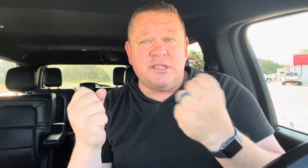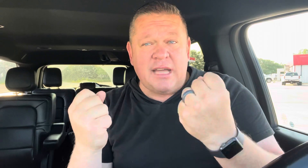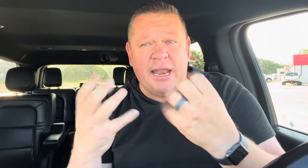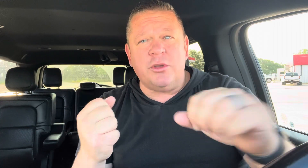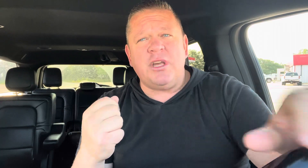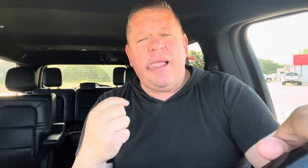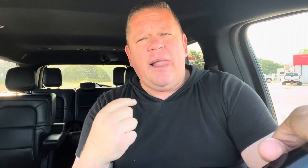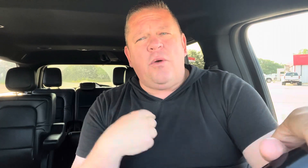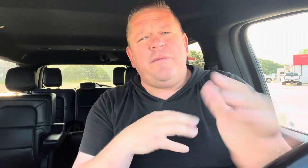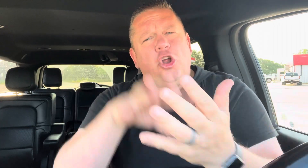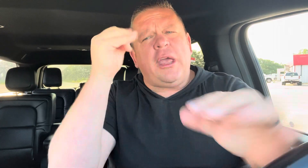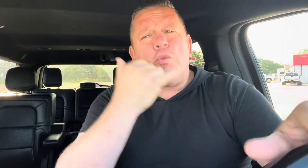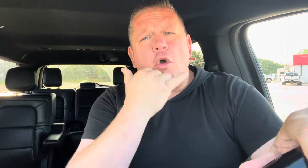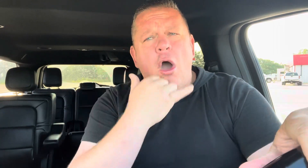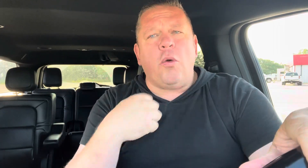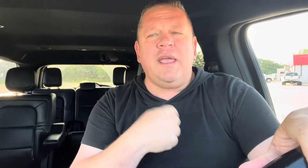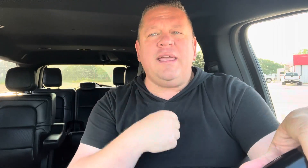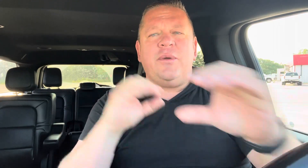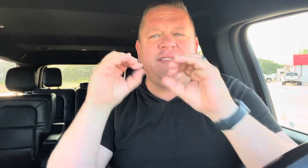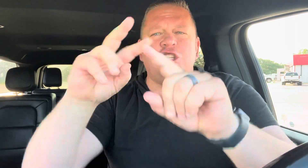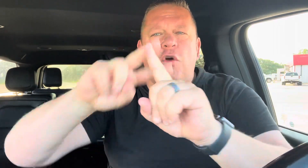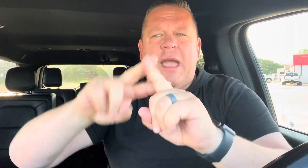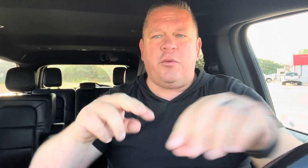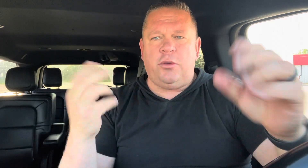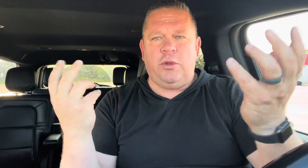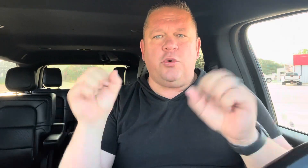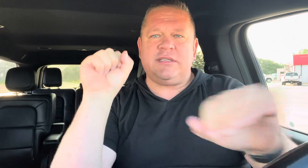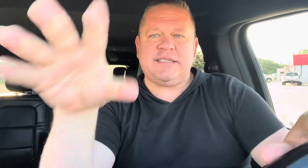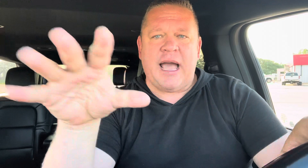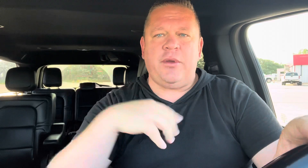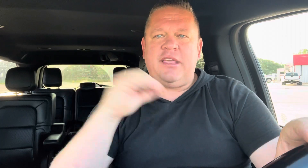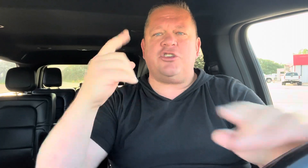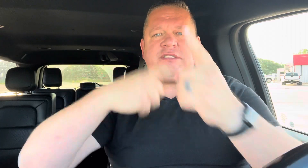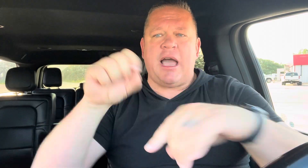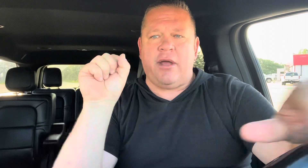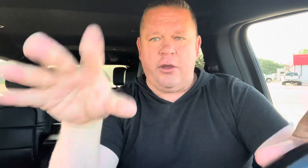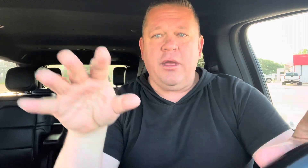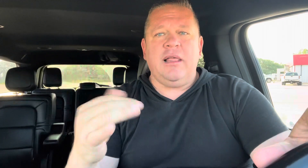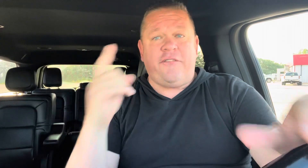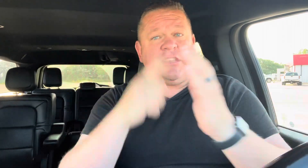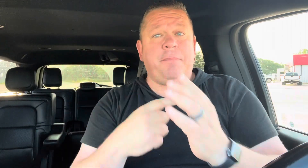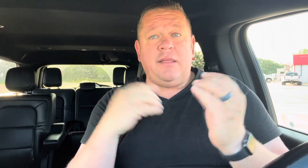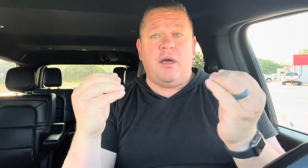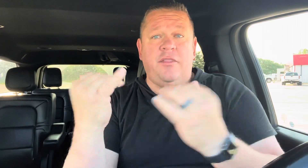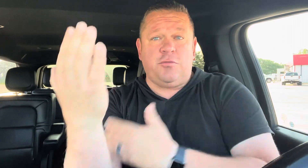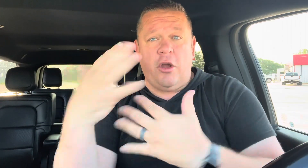sign language, we've been learning it wrong. We teach you vocabulary. We do a sign. We teach you a sign right here. Like for example, I taught this morning already.